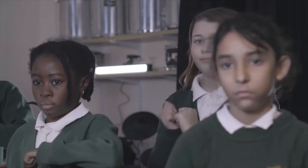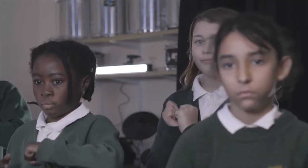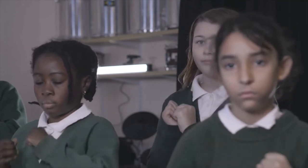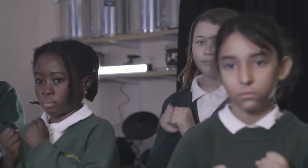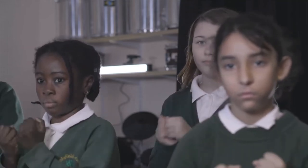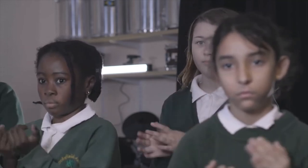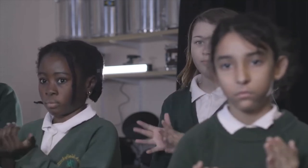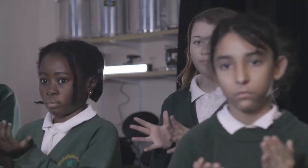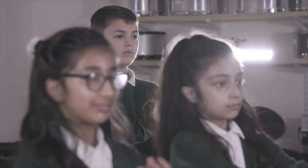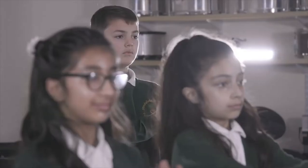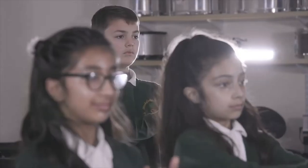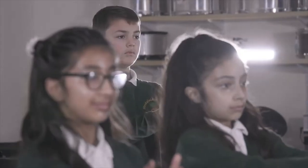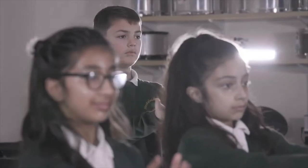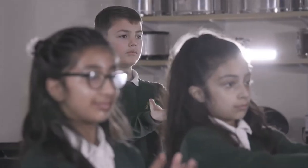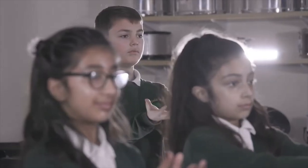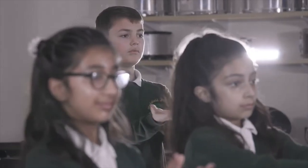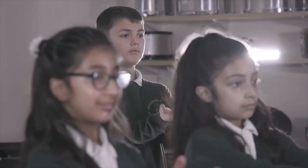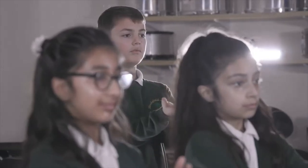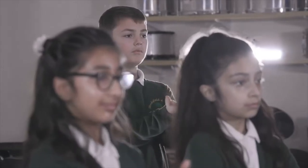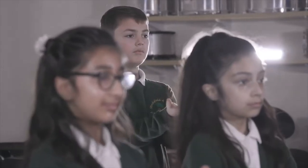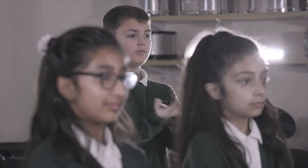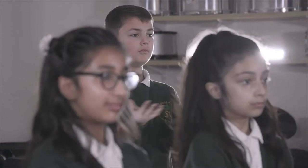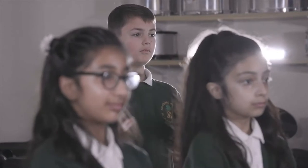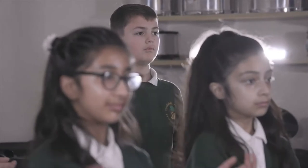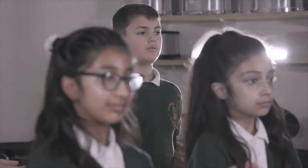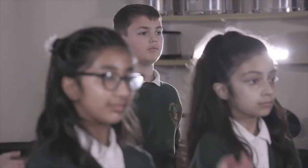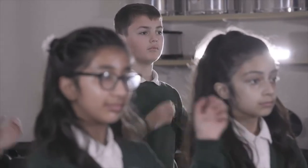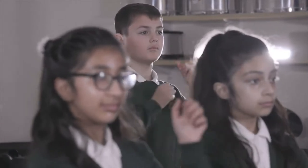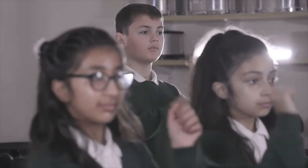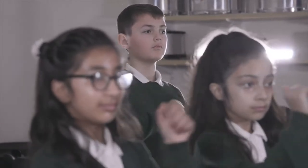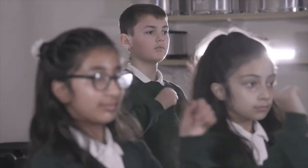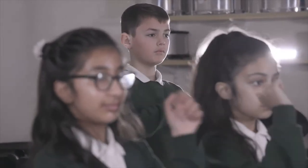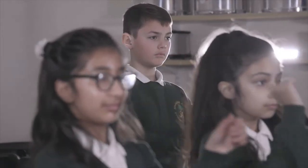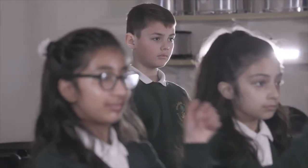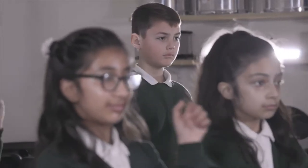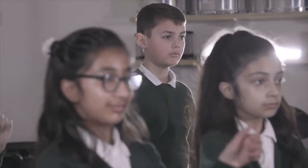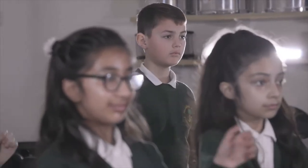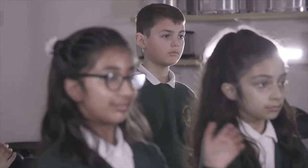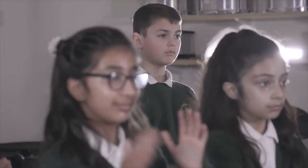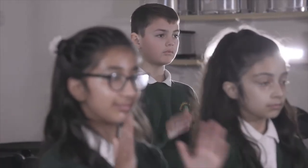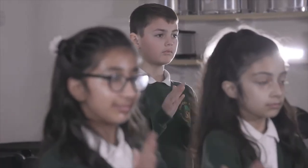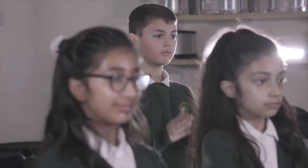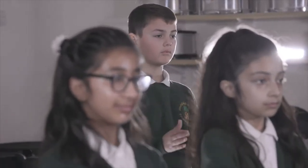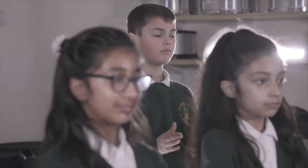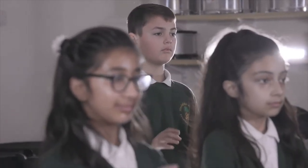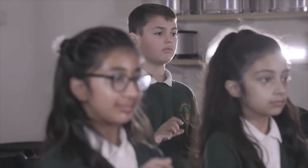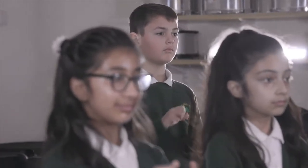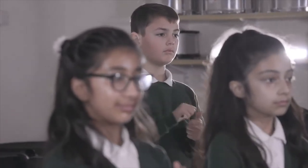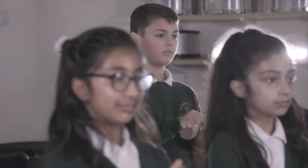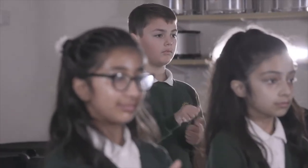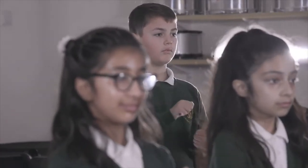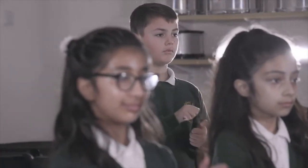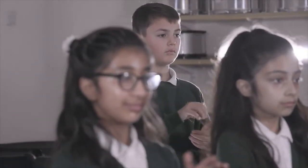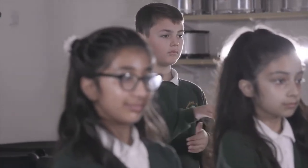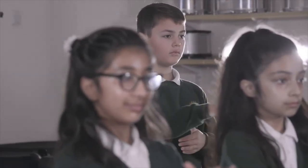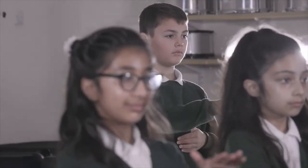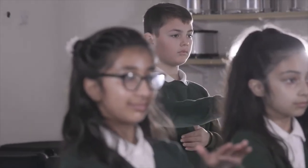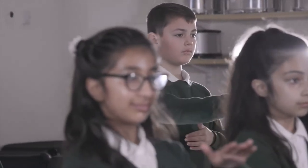night You and I must fight the hardest fight To make our future